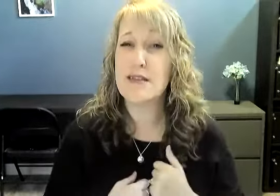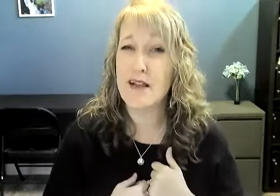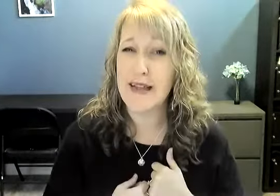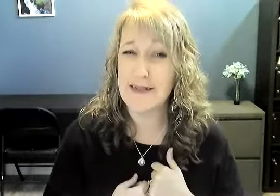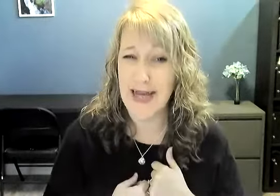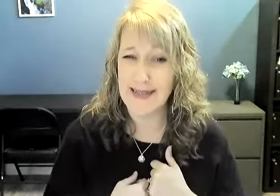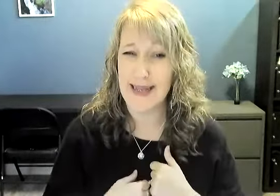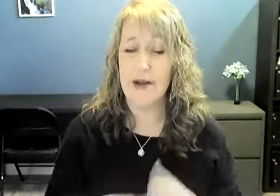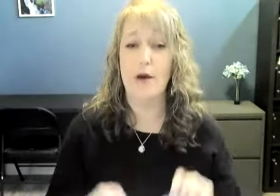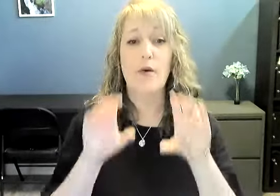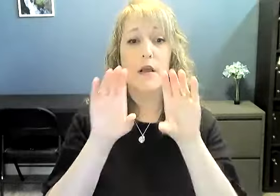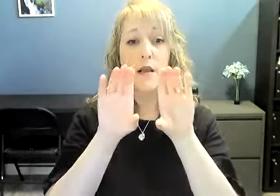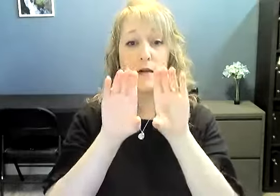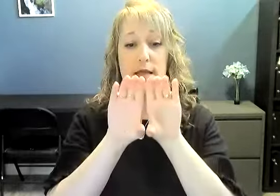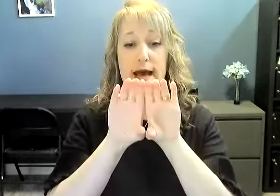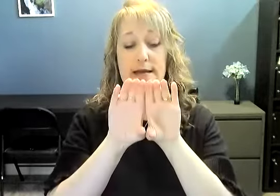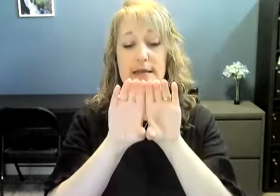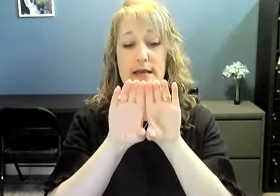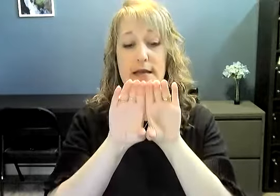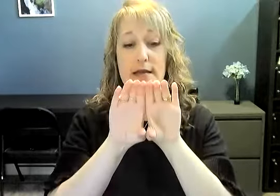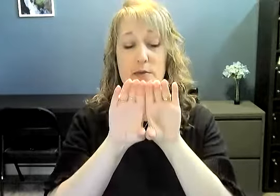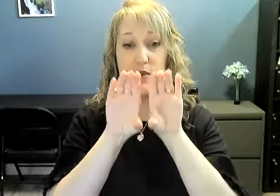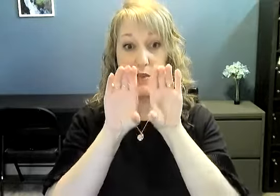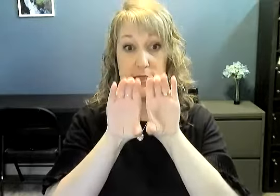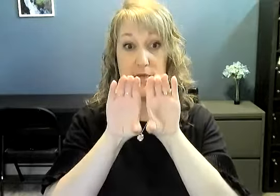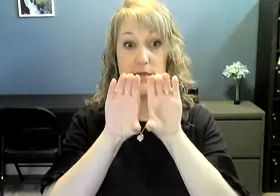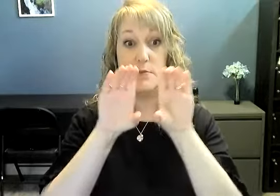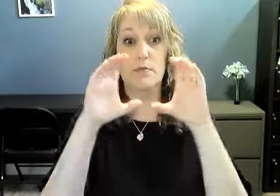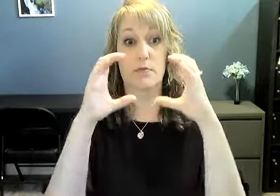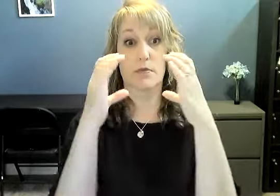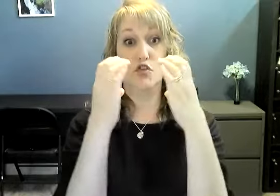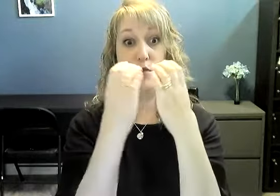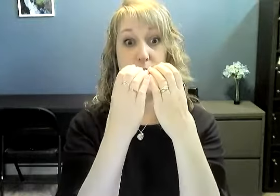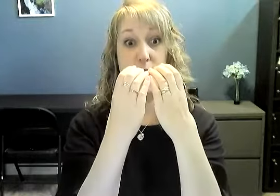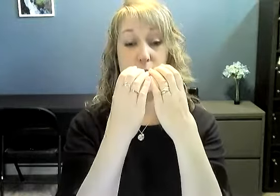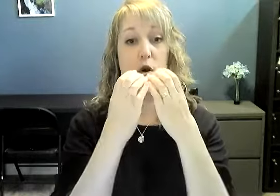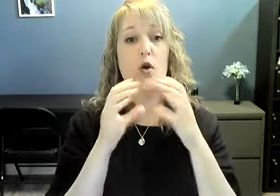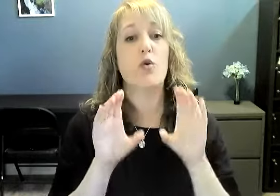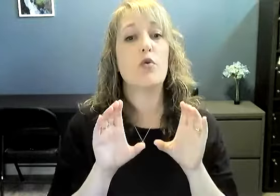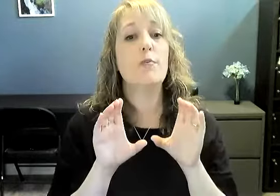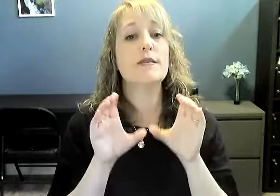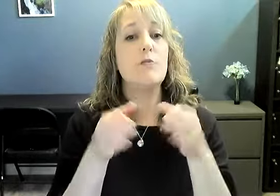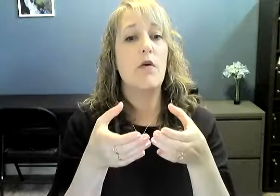a lot like class. I know class is with your C's straight up. Group is more